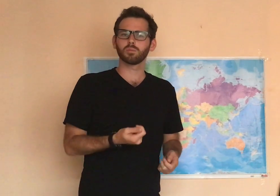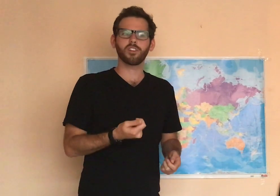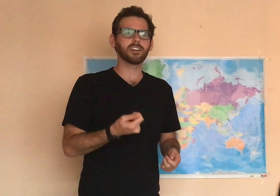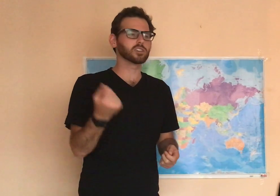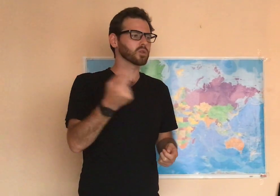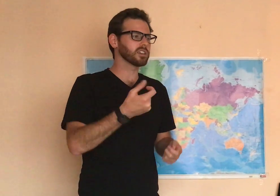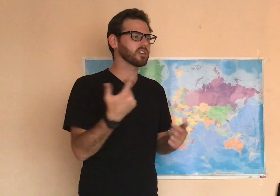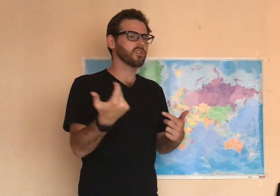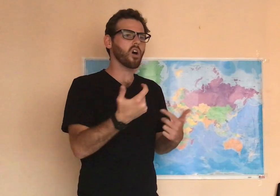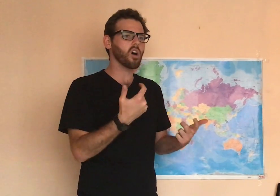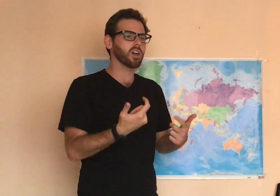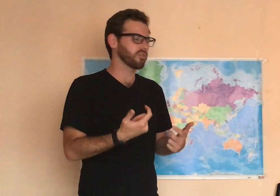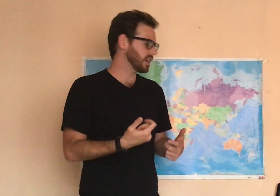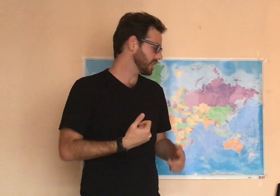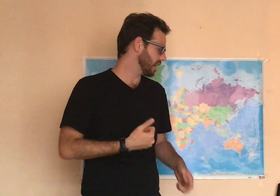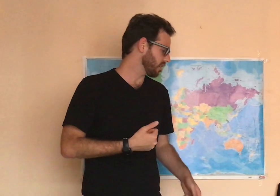Find a story that you all have read together.